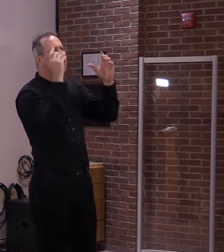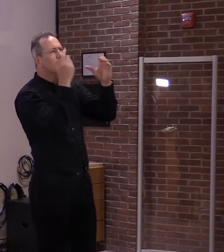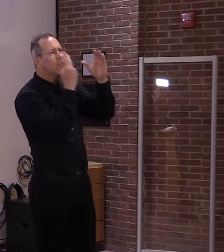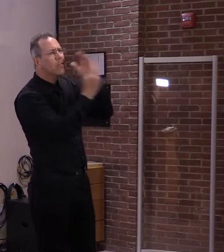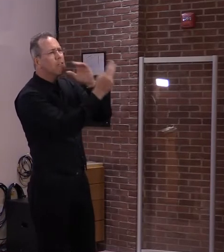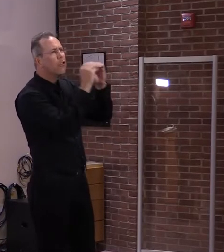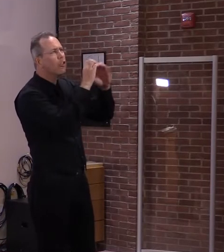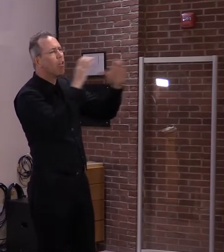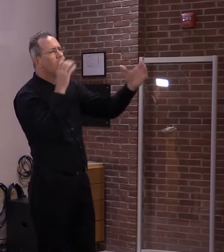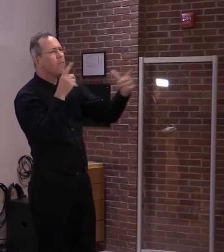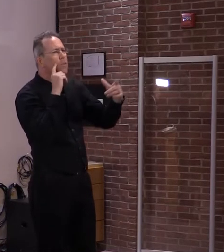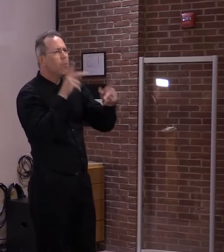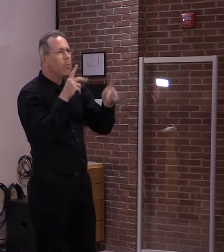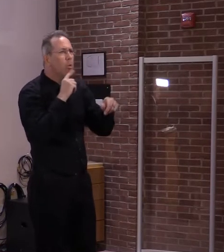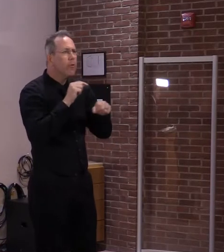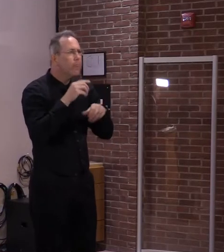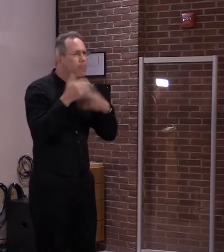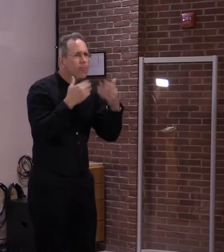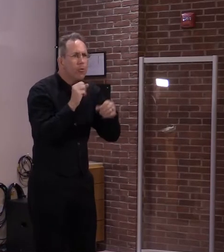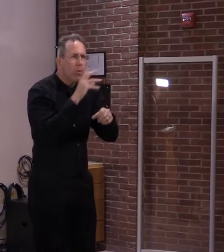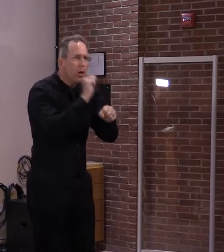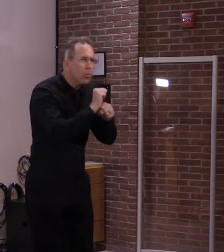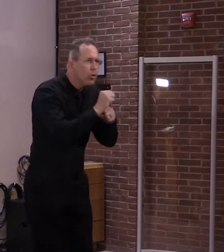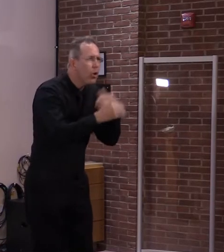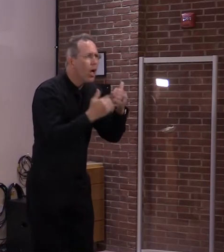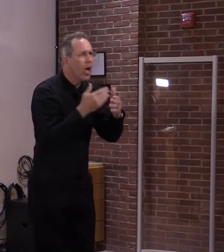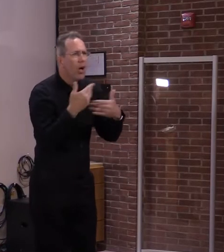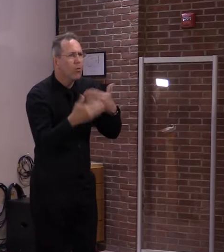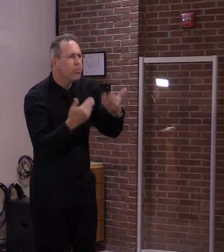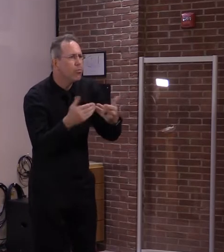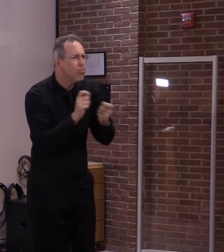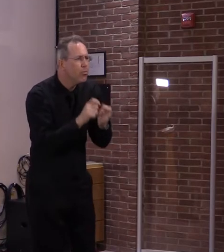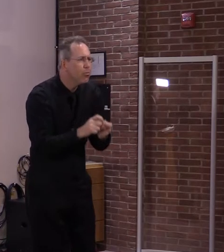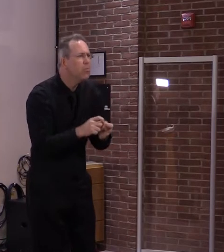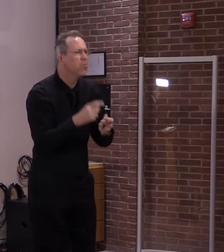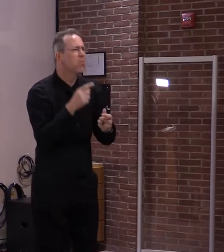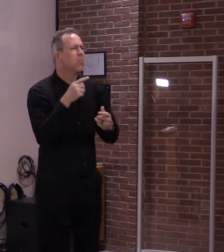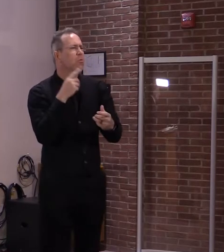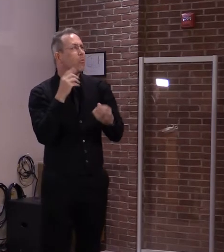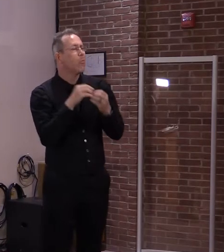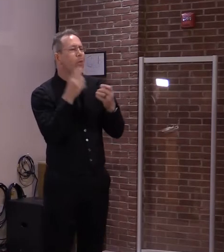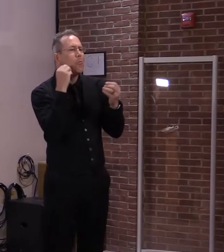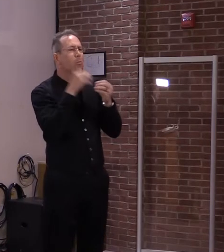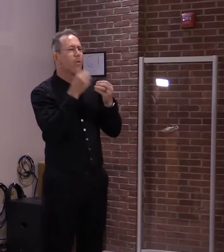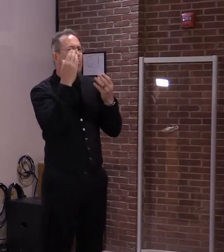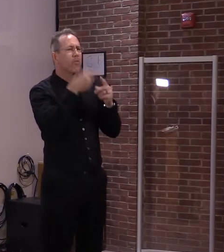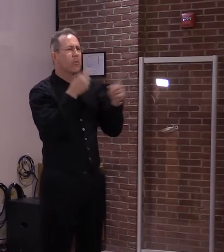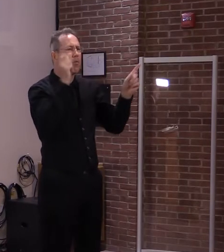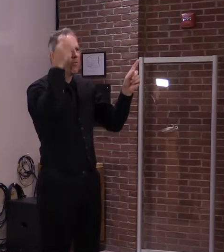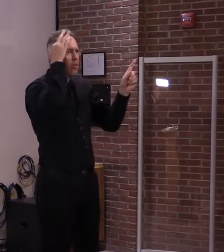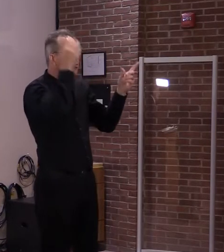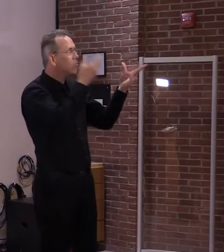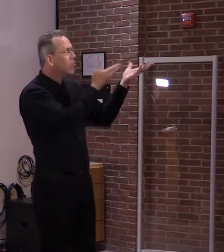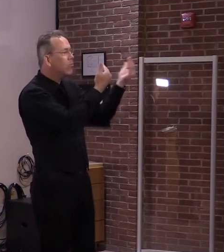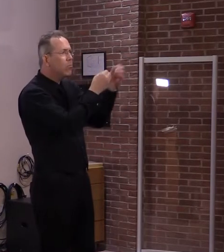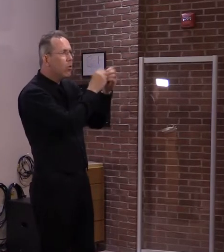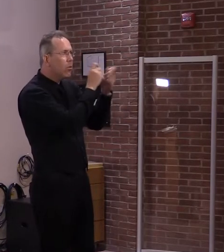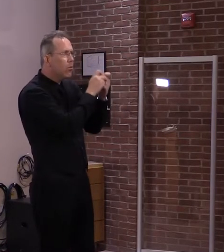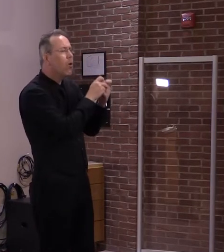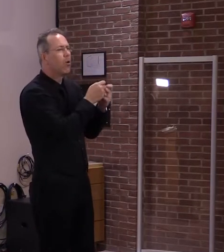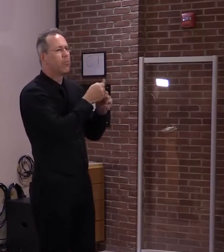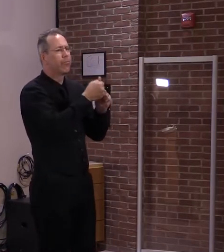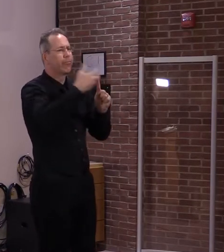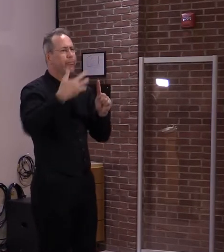more guidance from the federal government as well. Thanks so much. Thank you. Mike